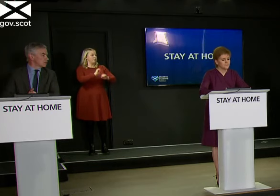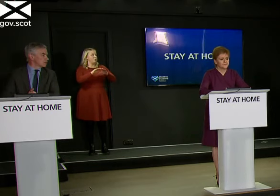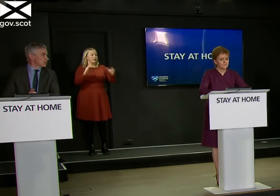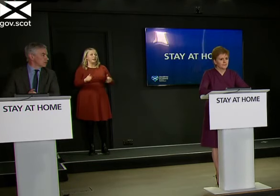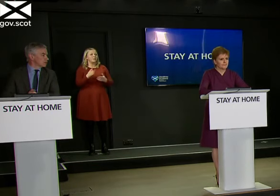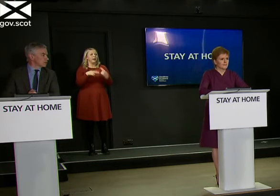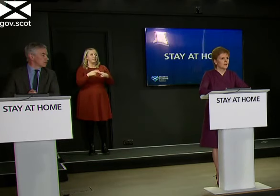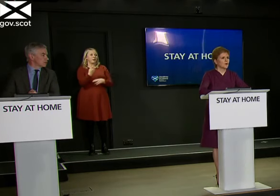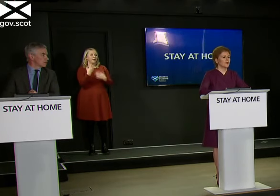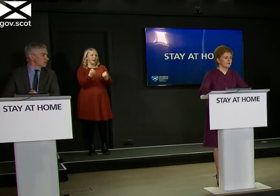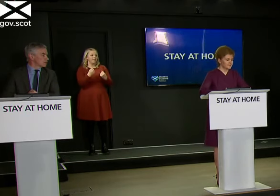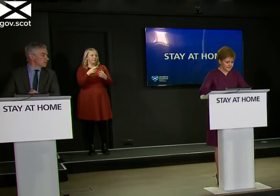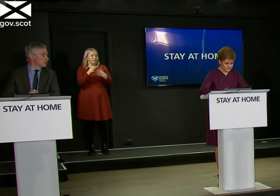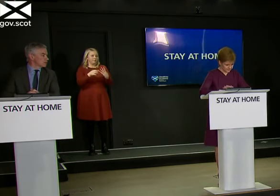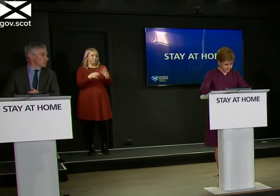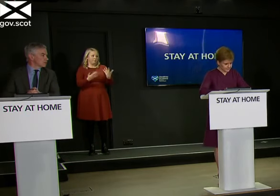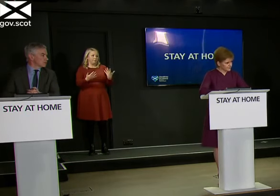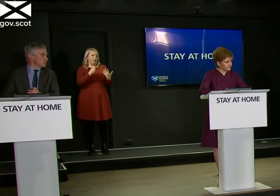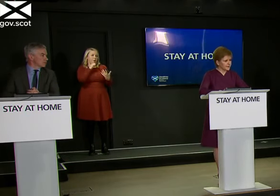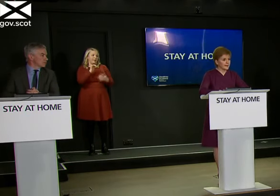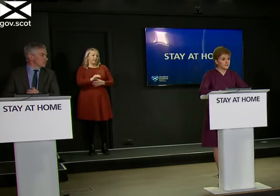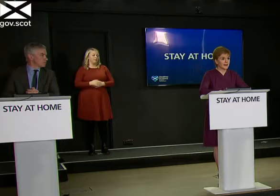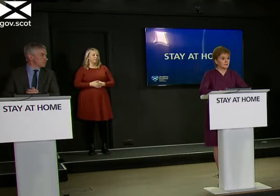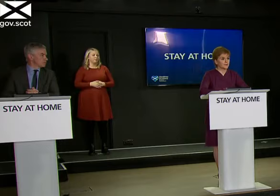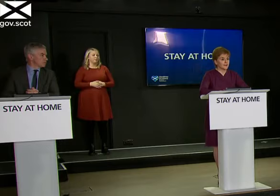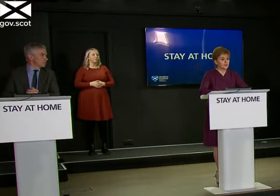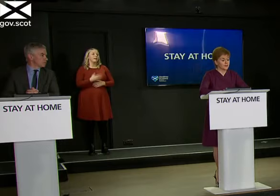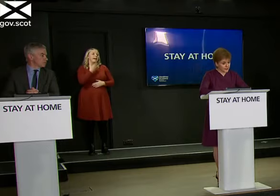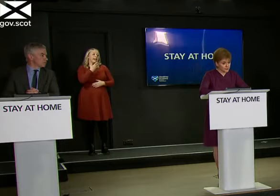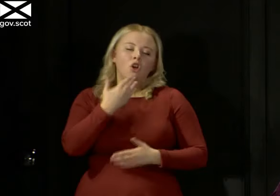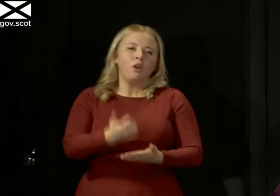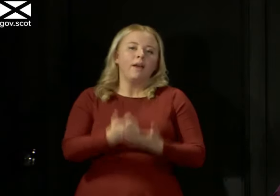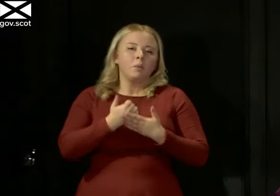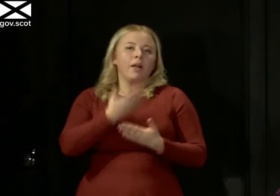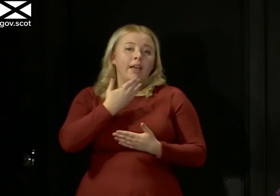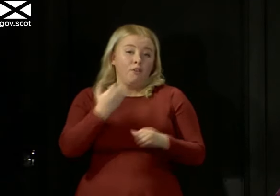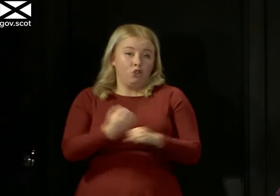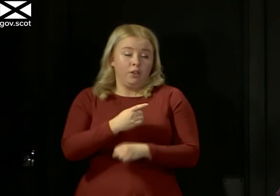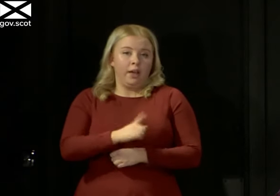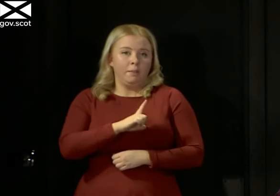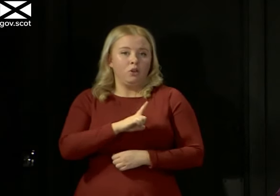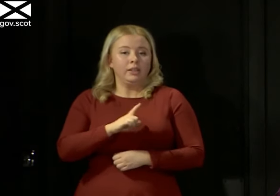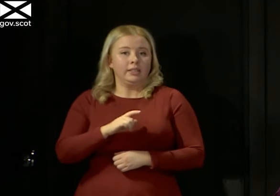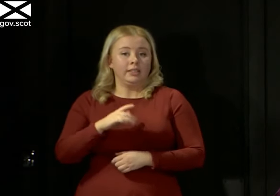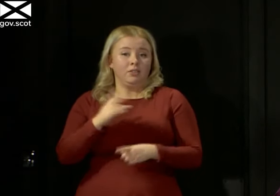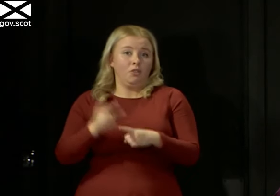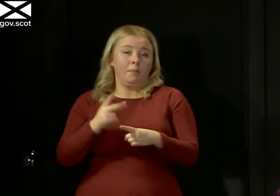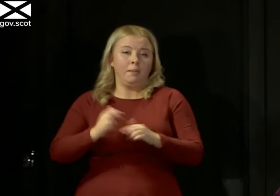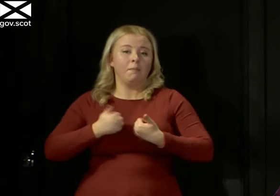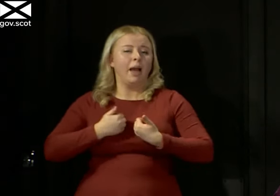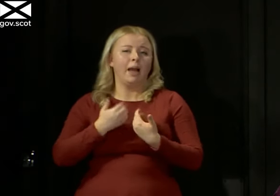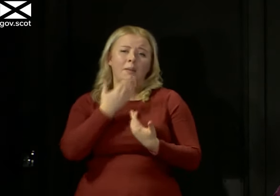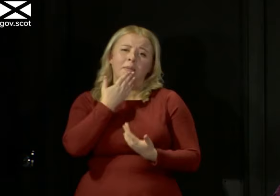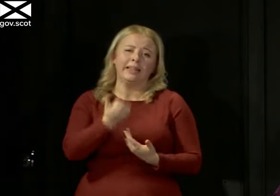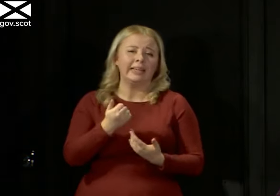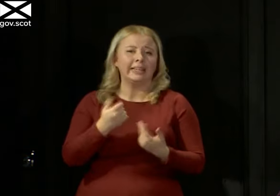somebody does have the details of this specific instance somewhere. That is very helpful. Thank you. And thank you for doing that because I was going to repeat my plea to the media generally.